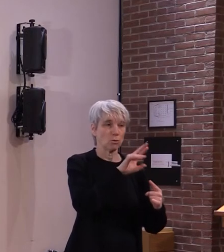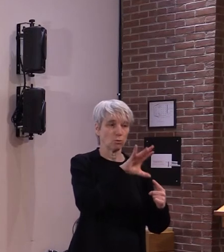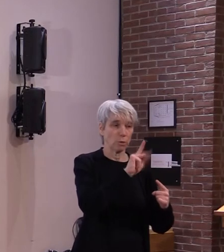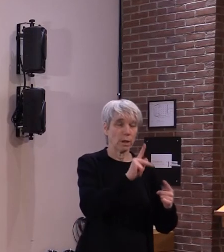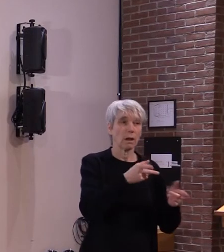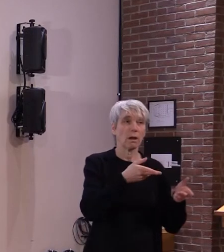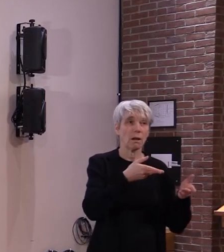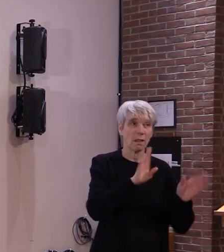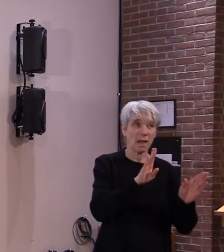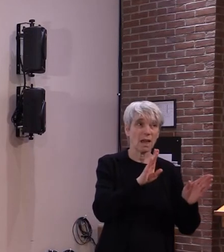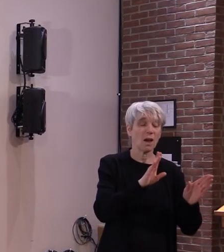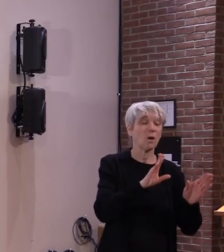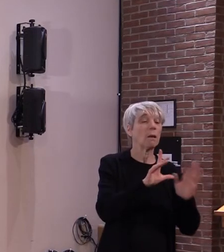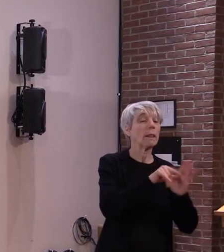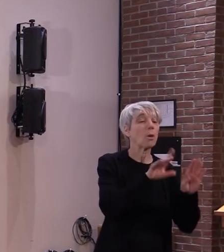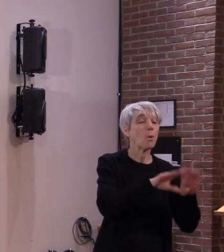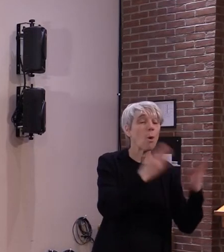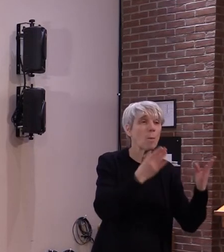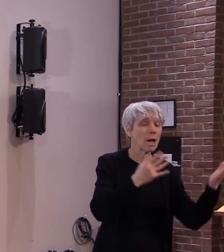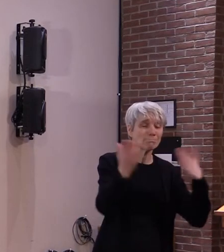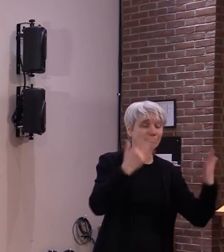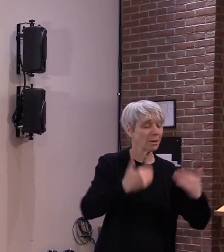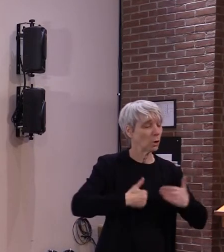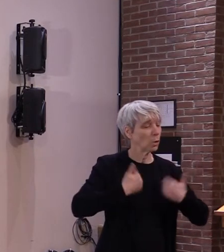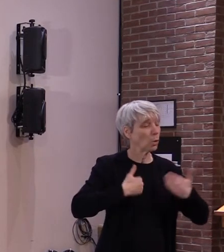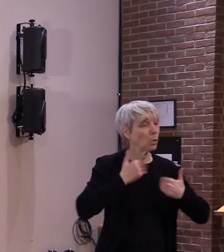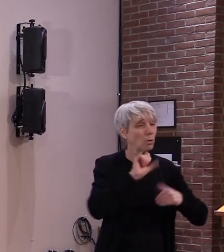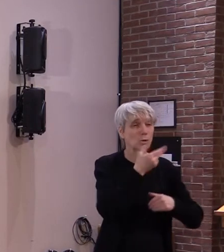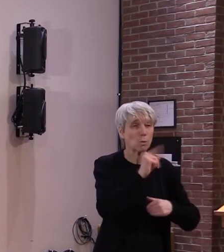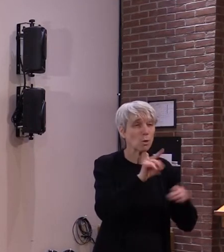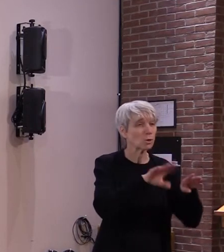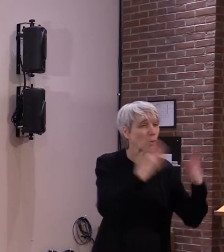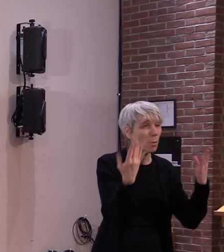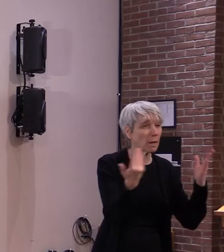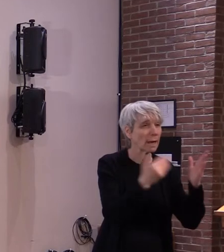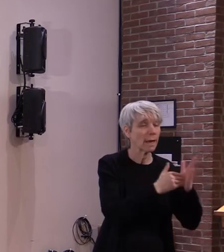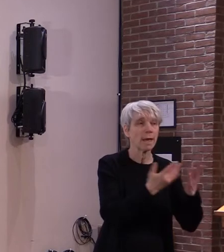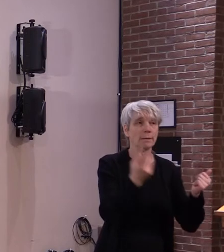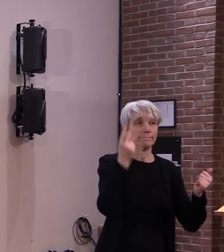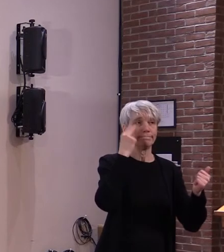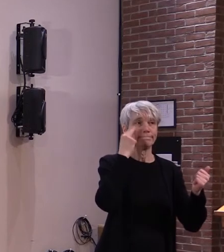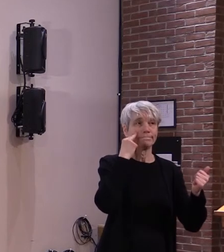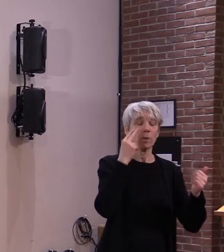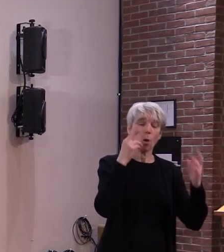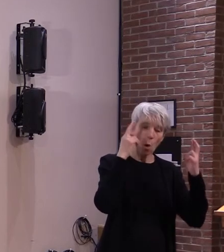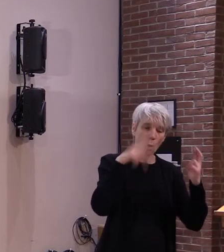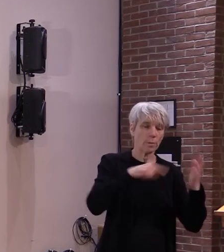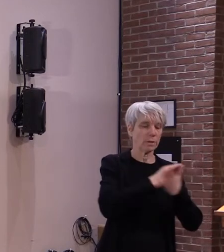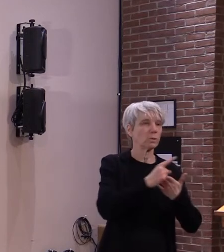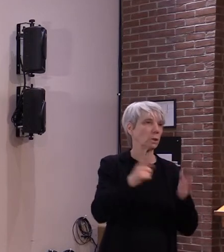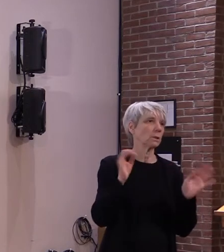youth sports and and we're trying to get through that this week we received some good news today